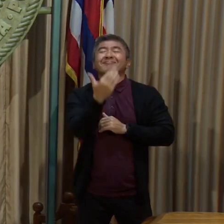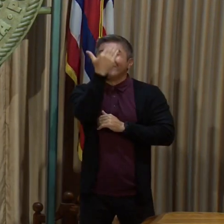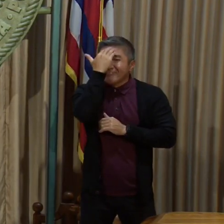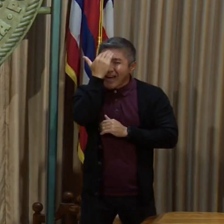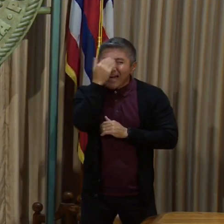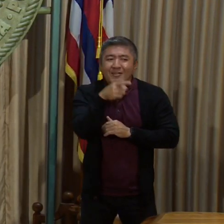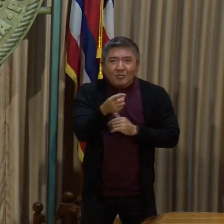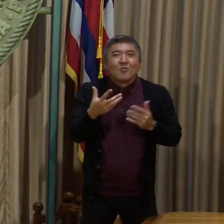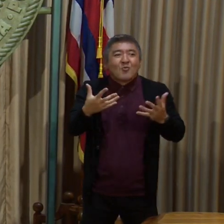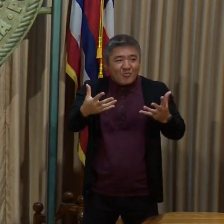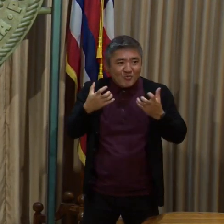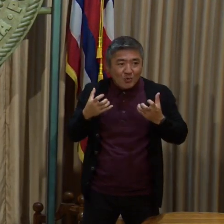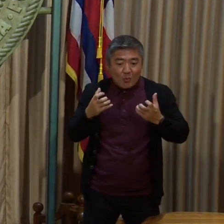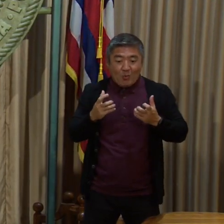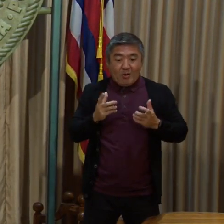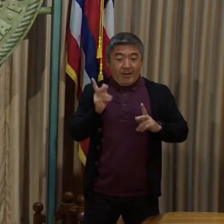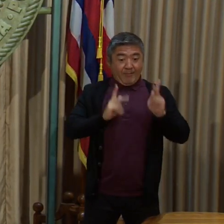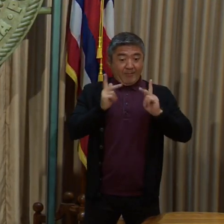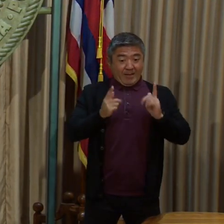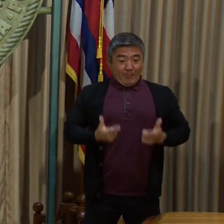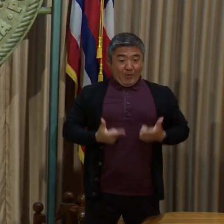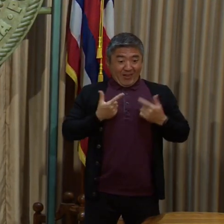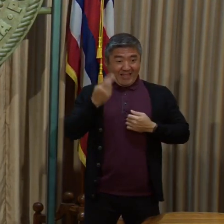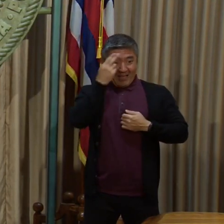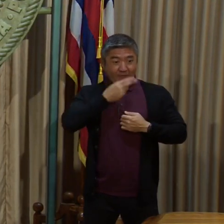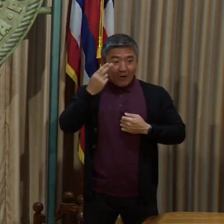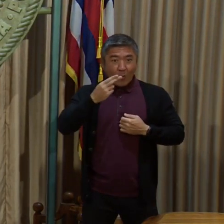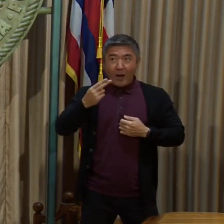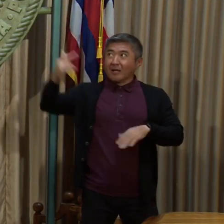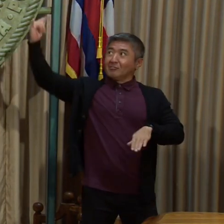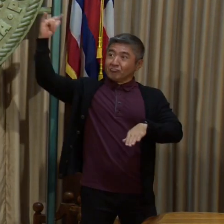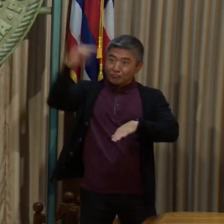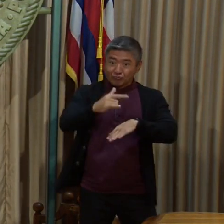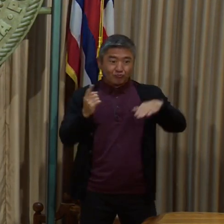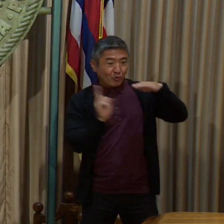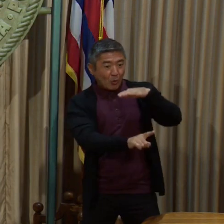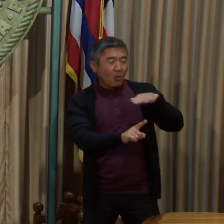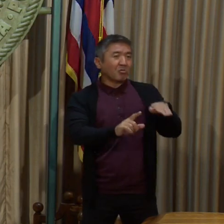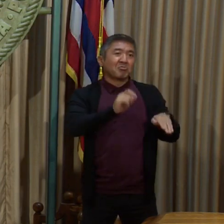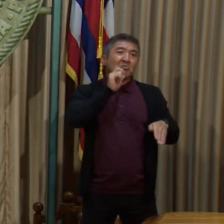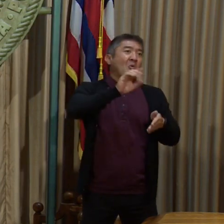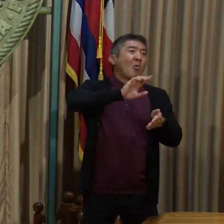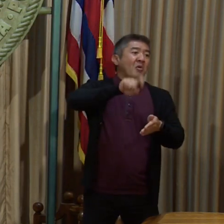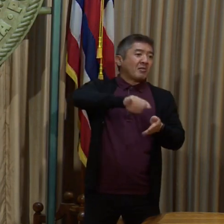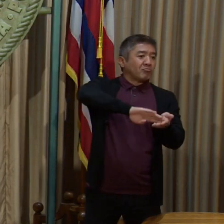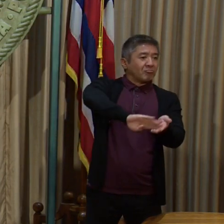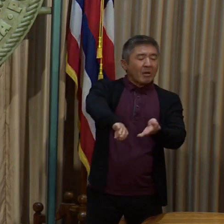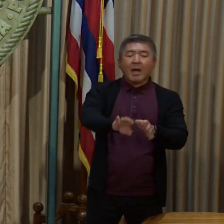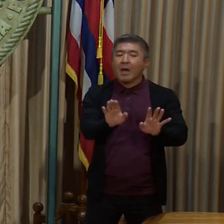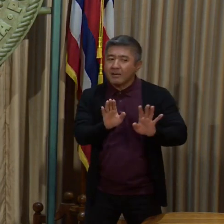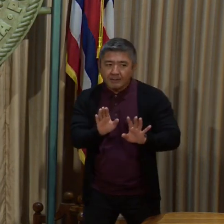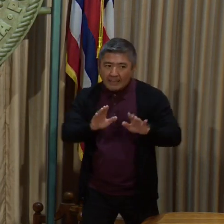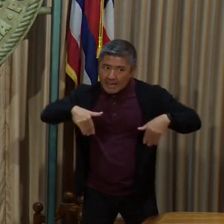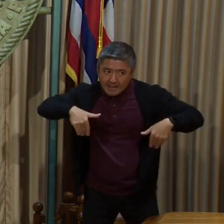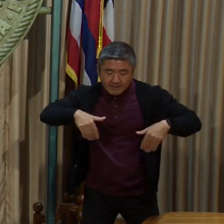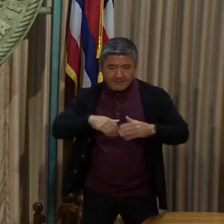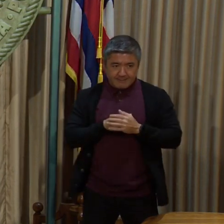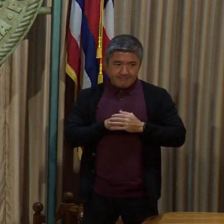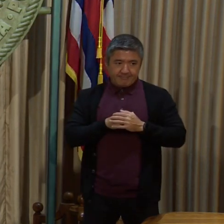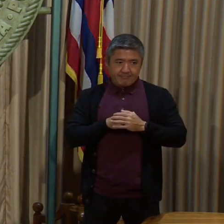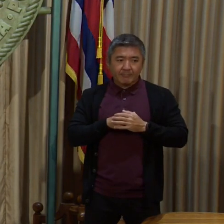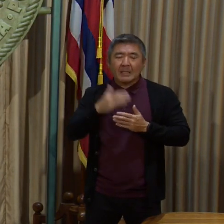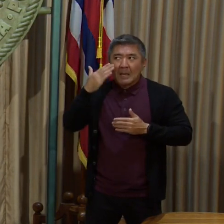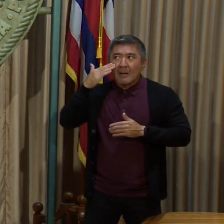definitely are working to be able to provide that for those who are traveling Trans